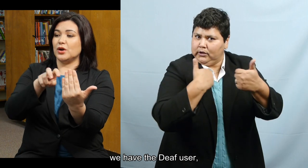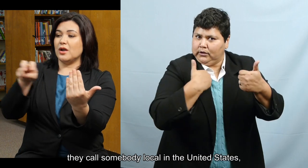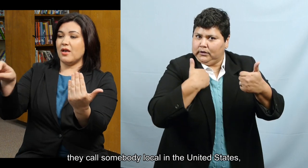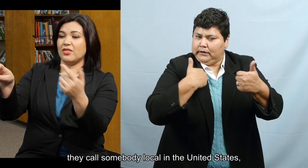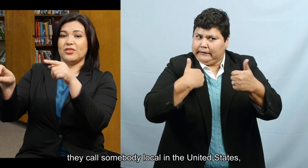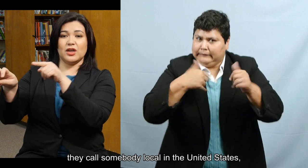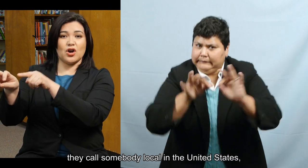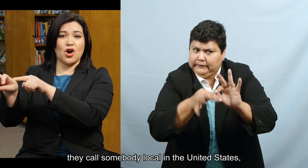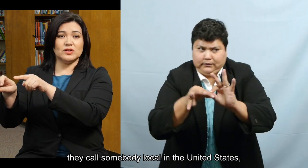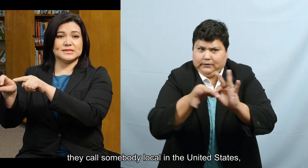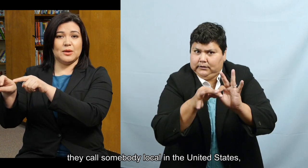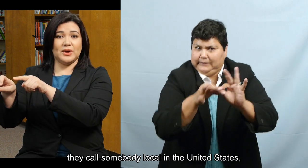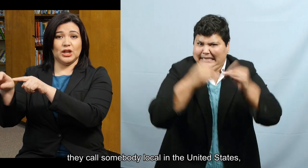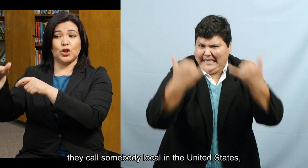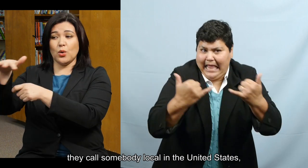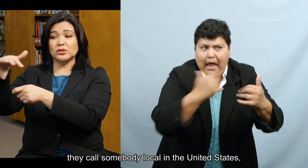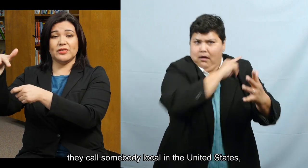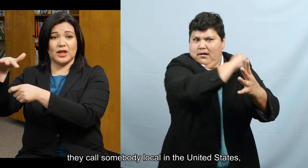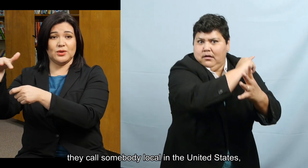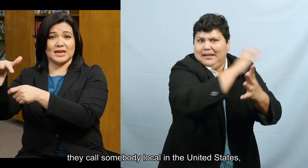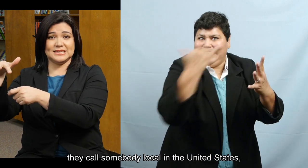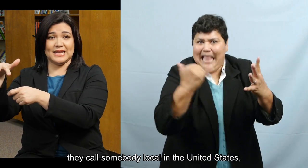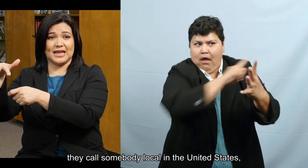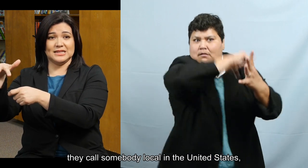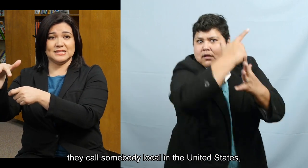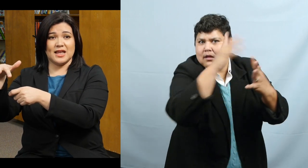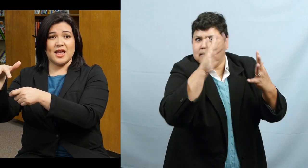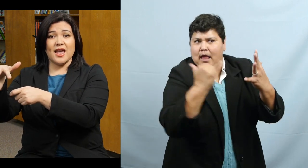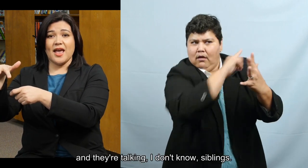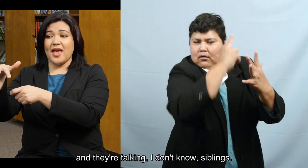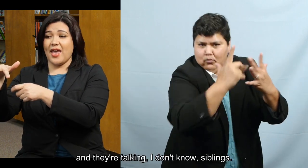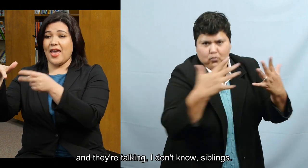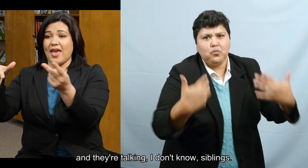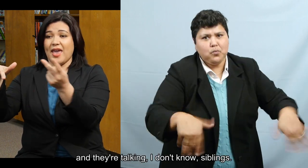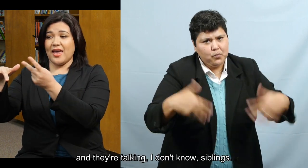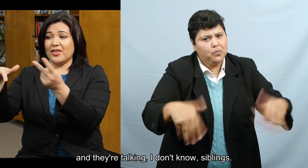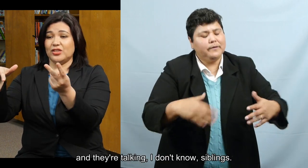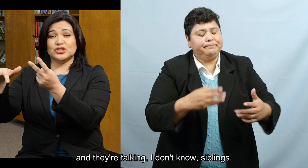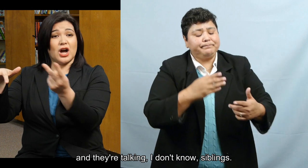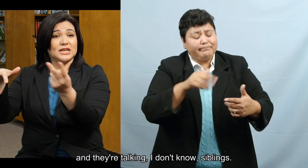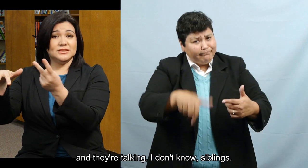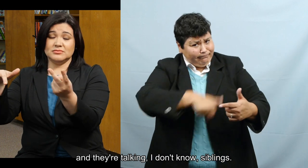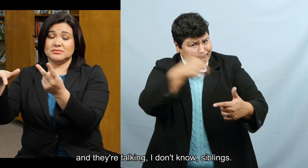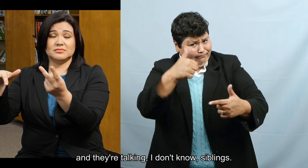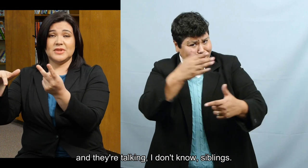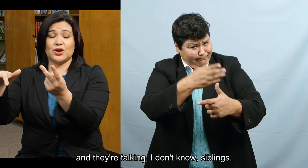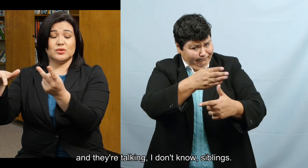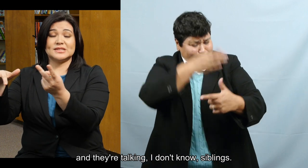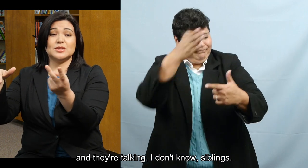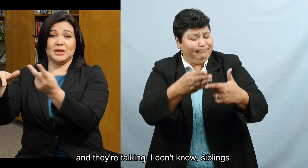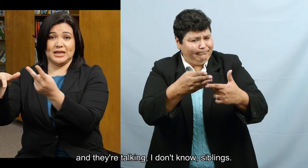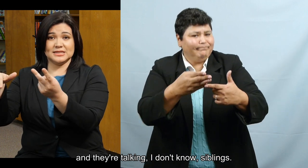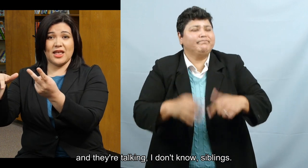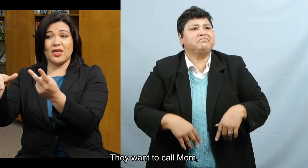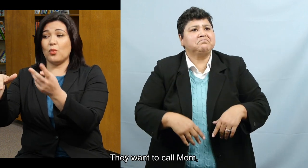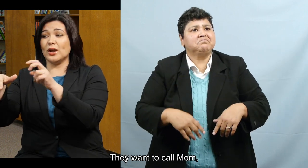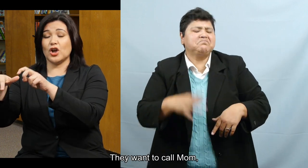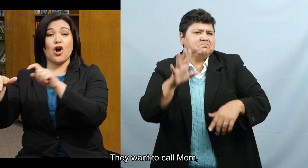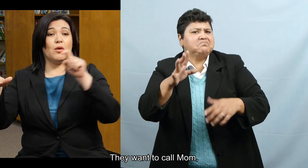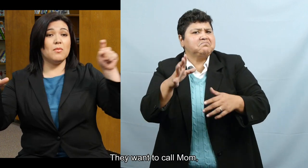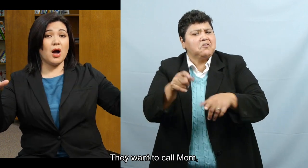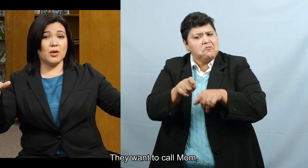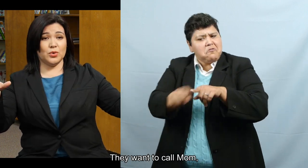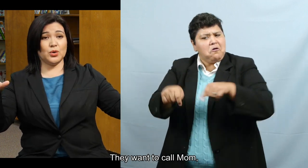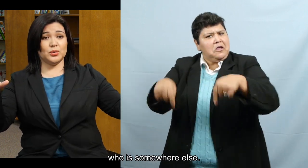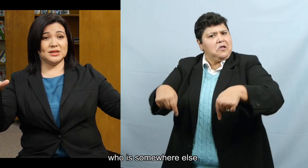user. They call somebody local in the United States. And they're talking siblings. They